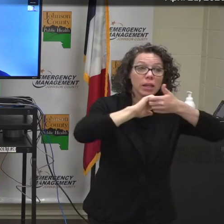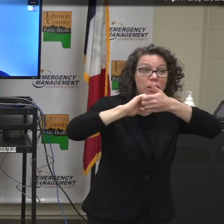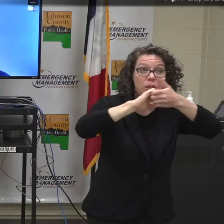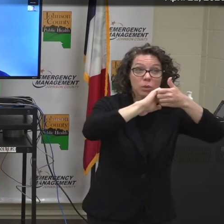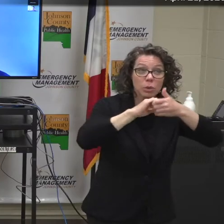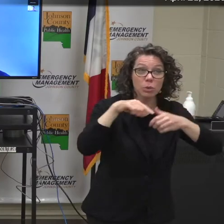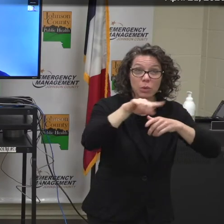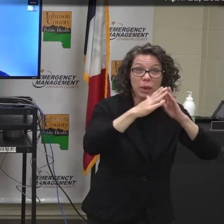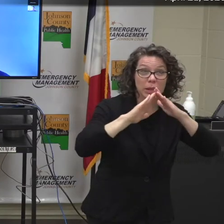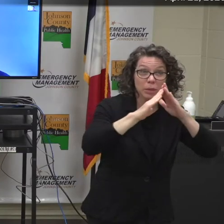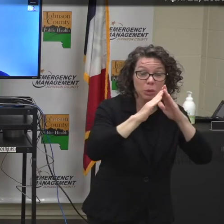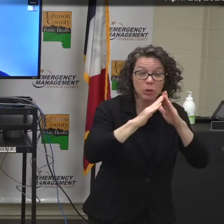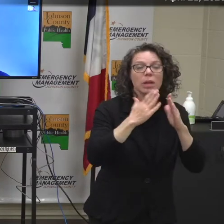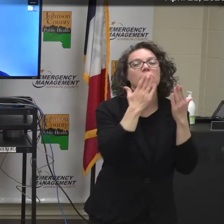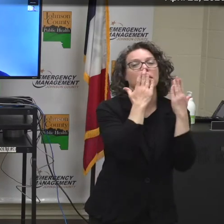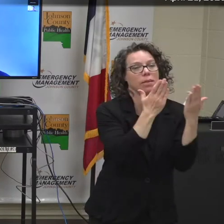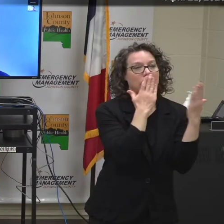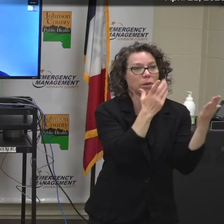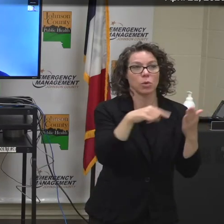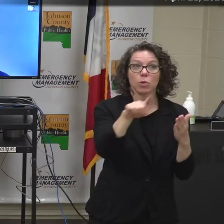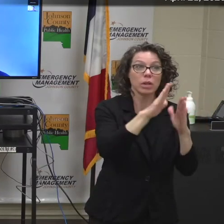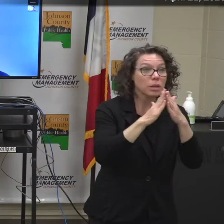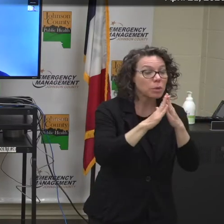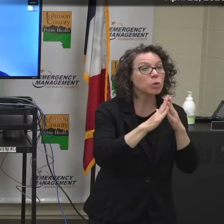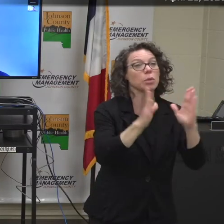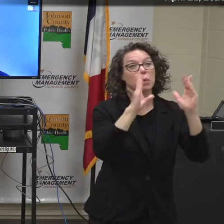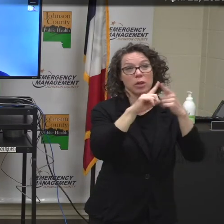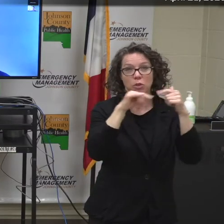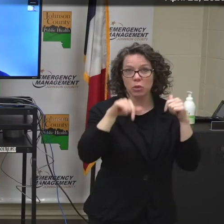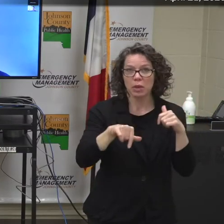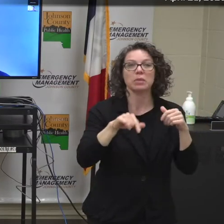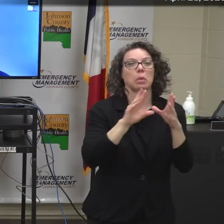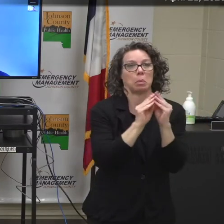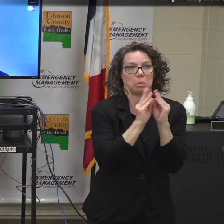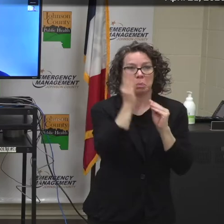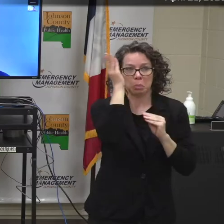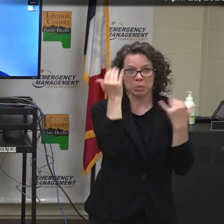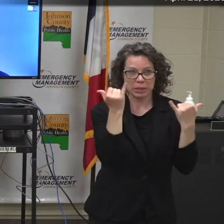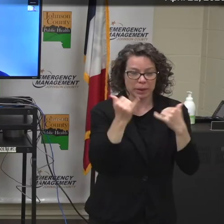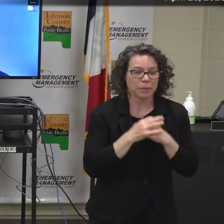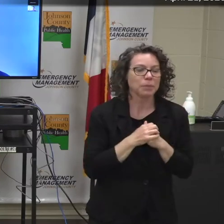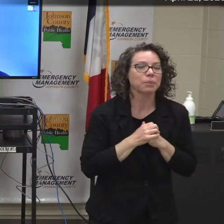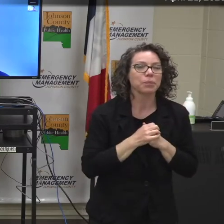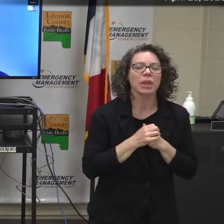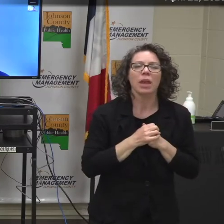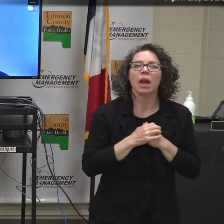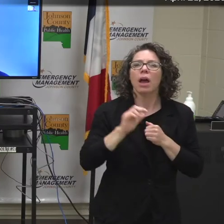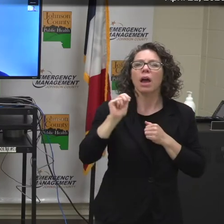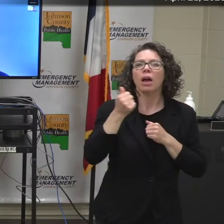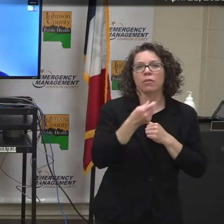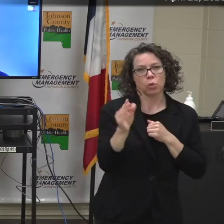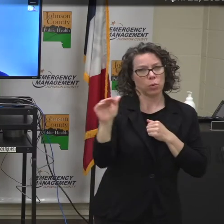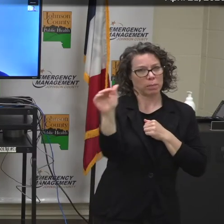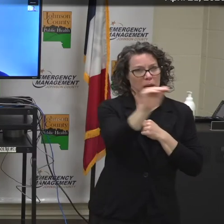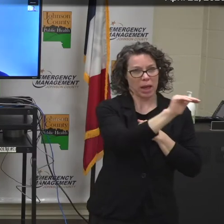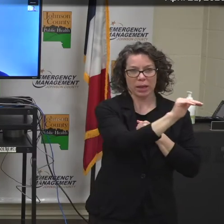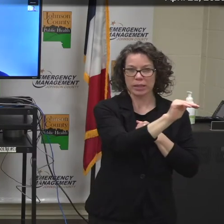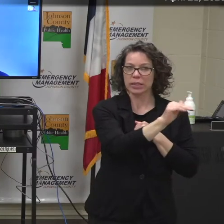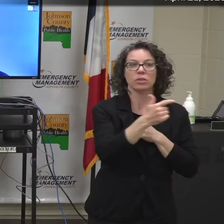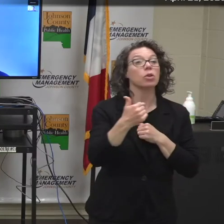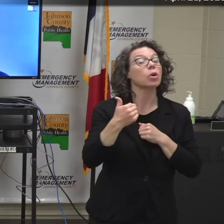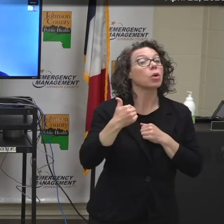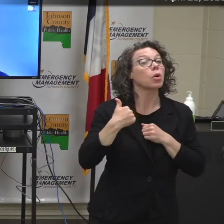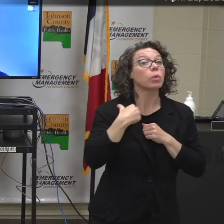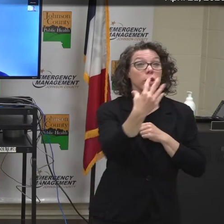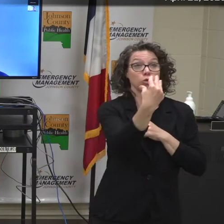and to all those in our community who are listening to our live stream today. Just a few reminders, we are streaming this live